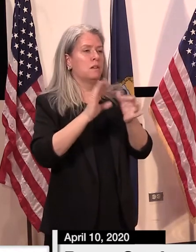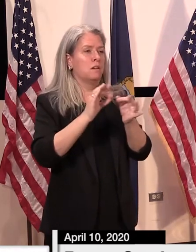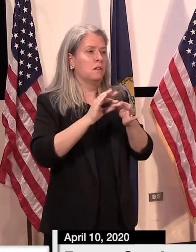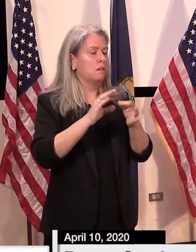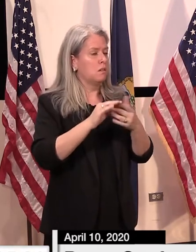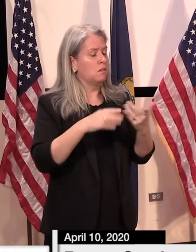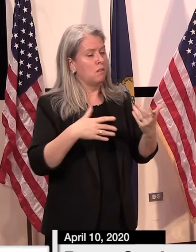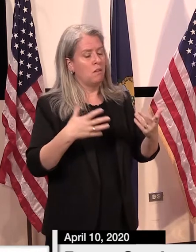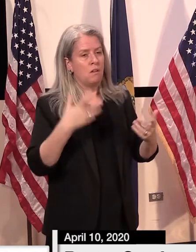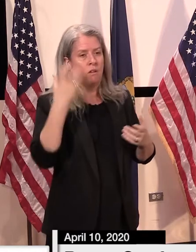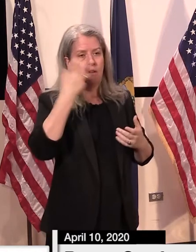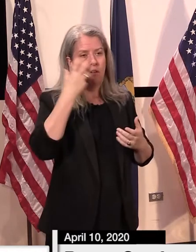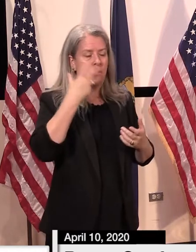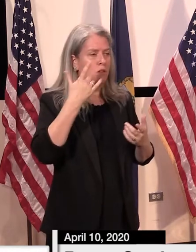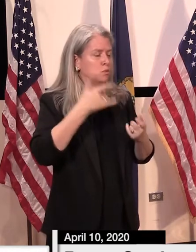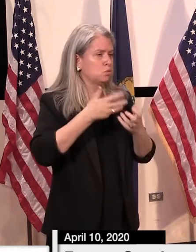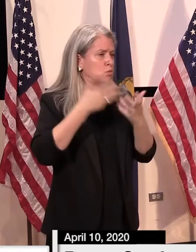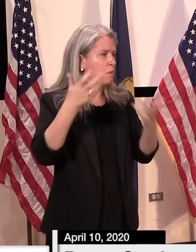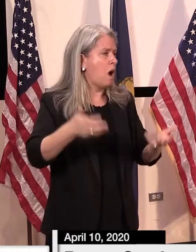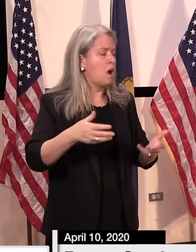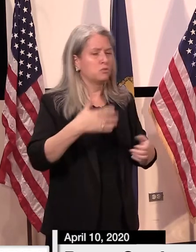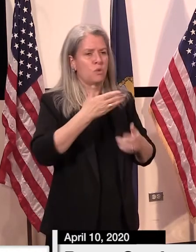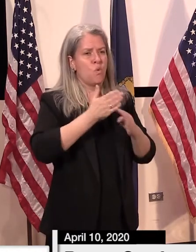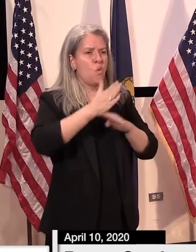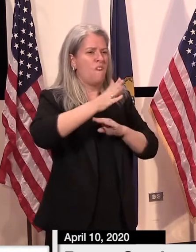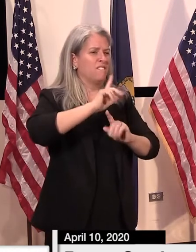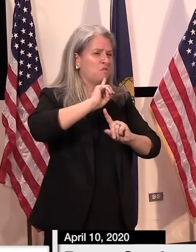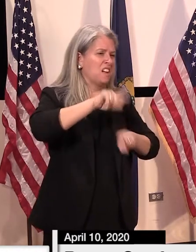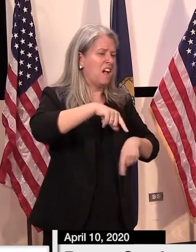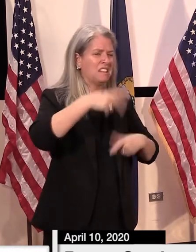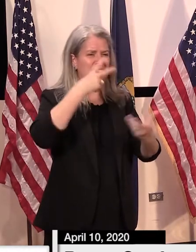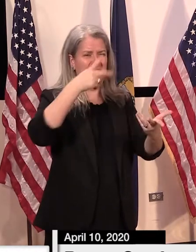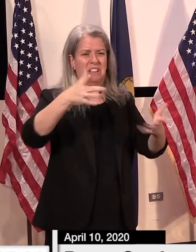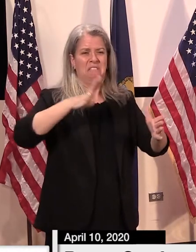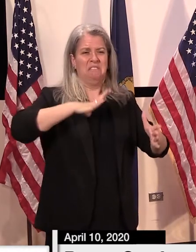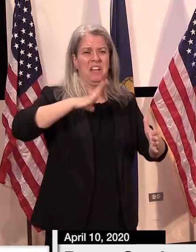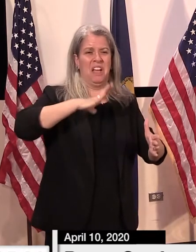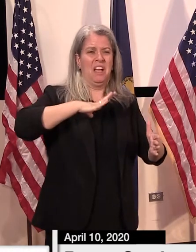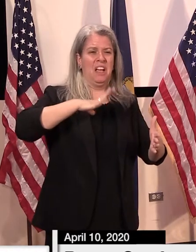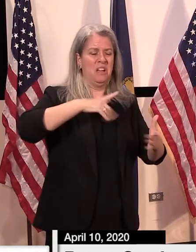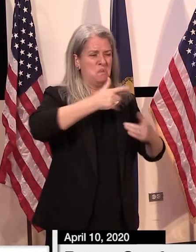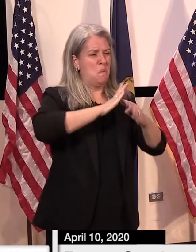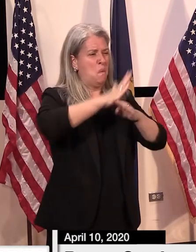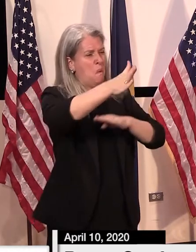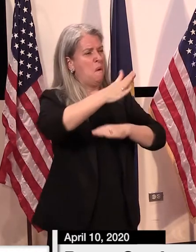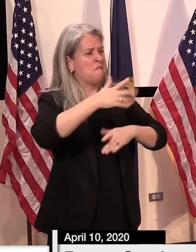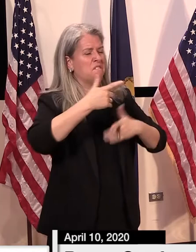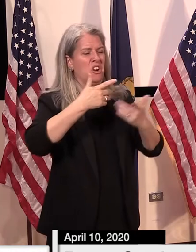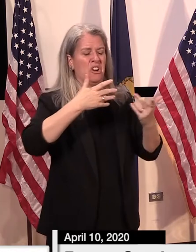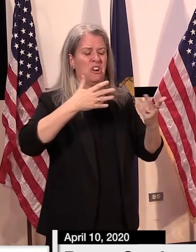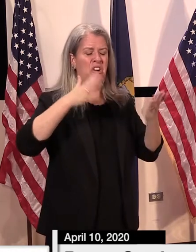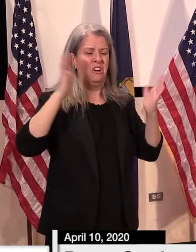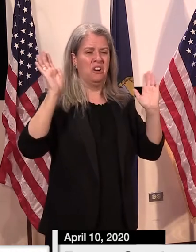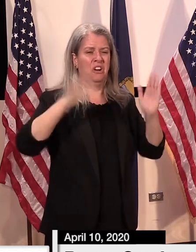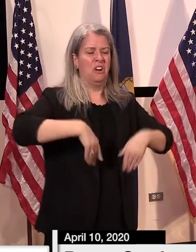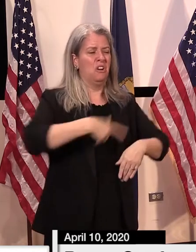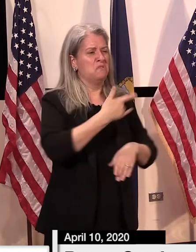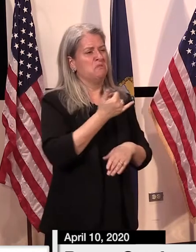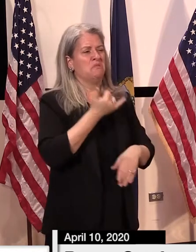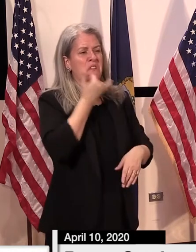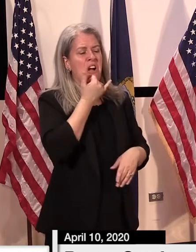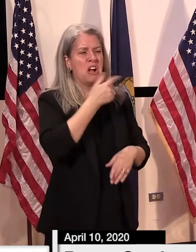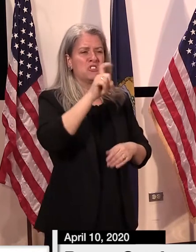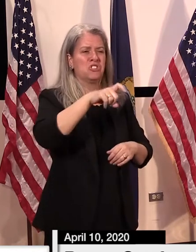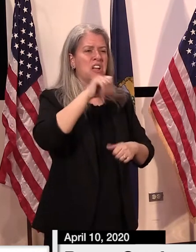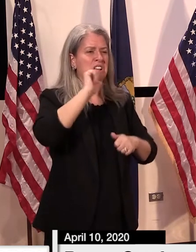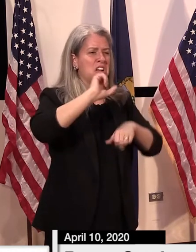reaction, it was just way too much. It was an overreaction. Look, nothing is as bad as we said it was. I mean, what do you say to those,